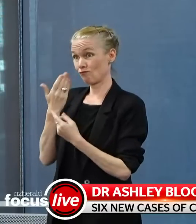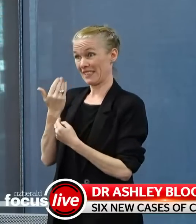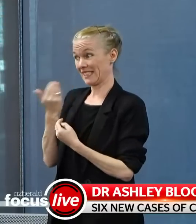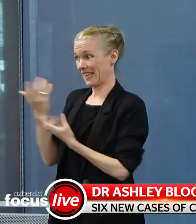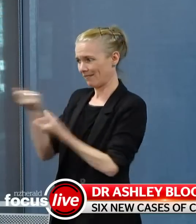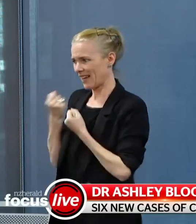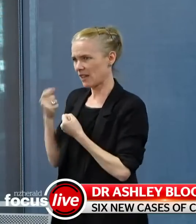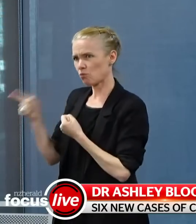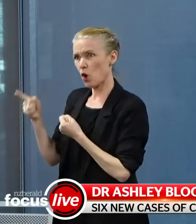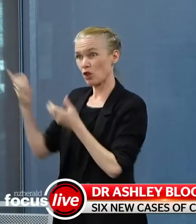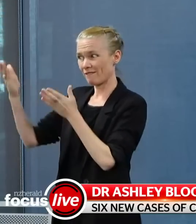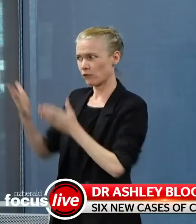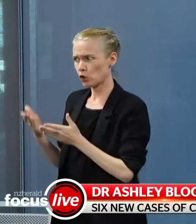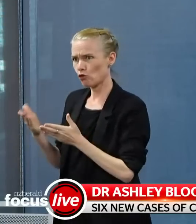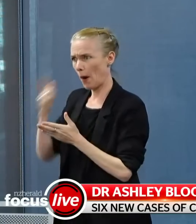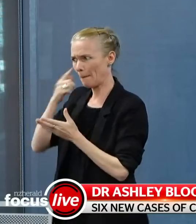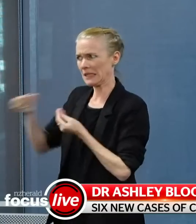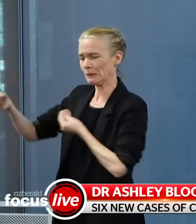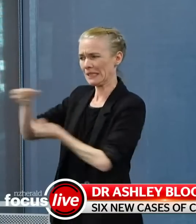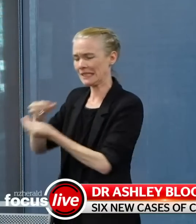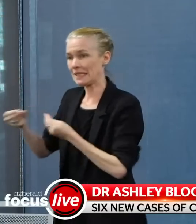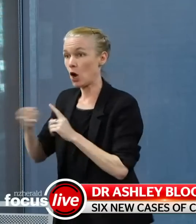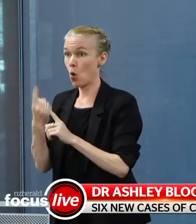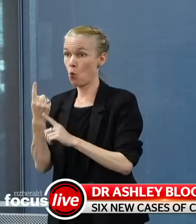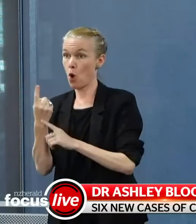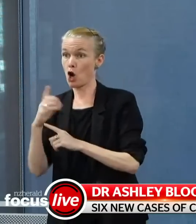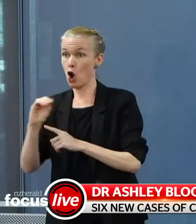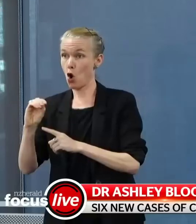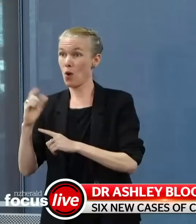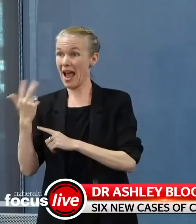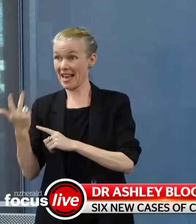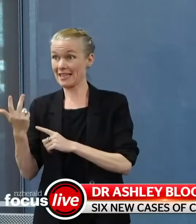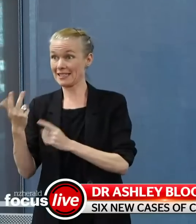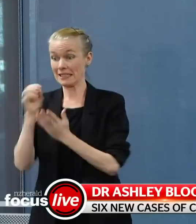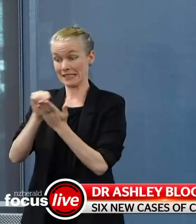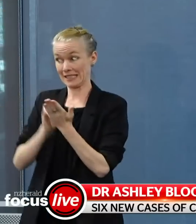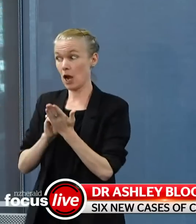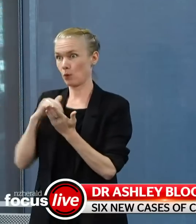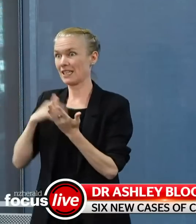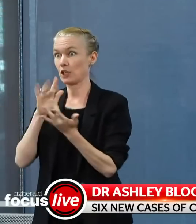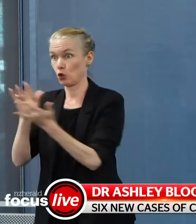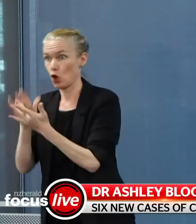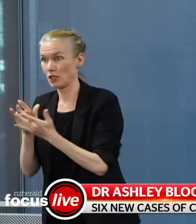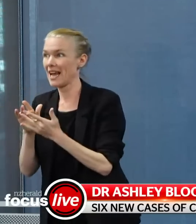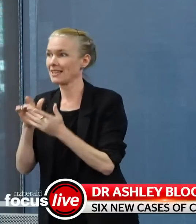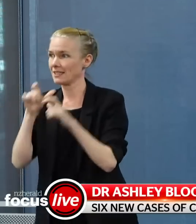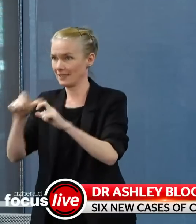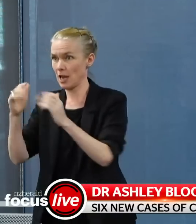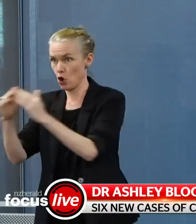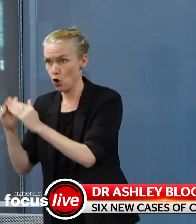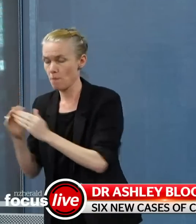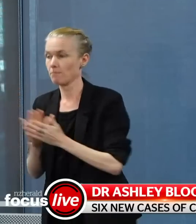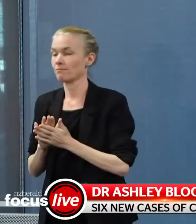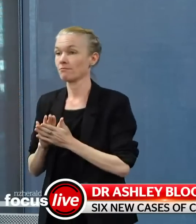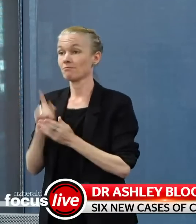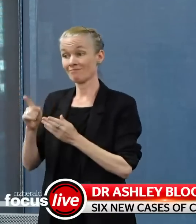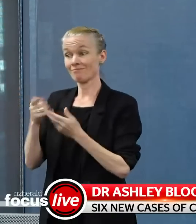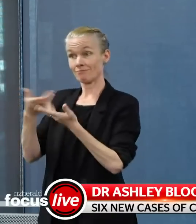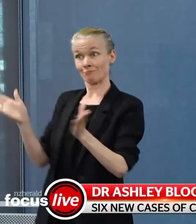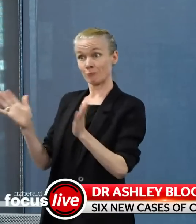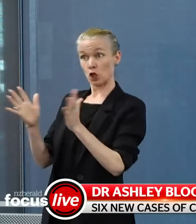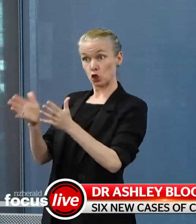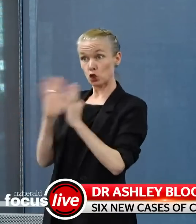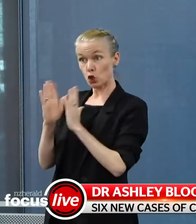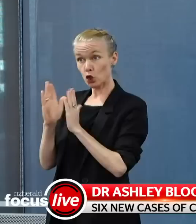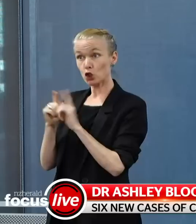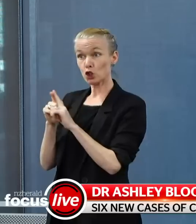are 108 contacts identified there. And of course already in the fellowship, the wider fellowship, which includes sort of